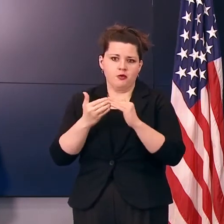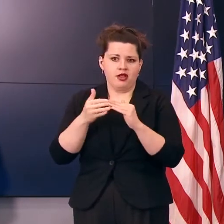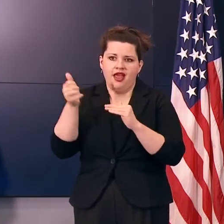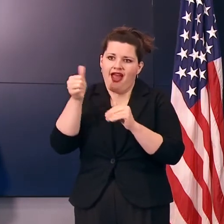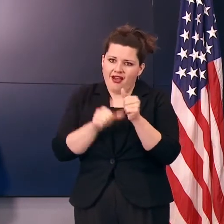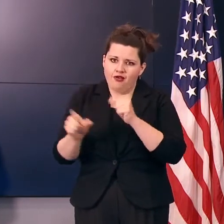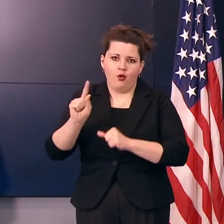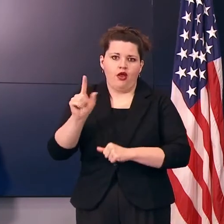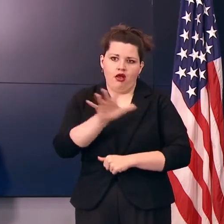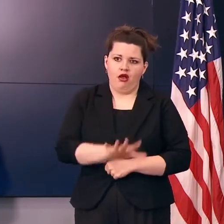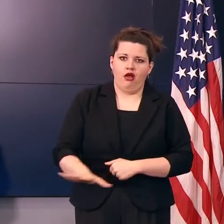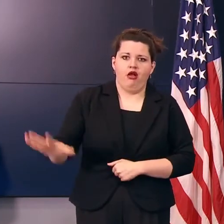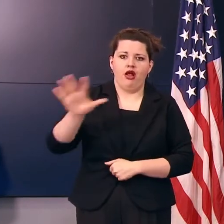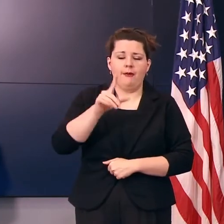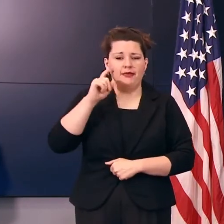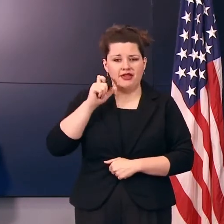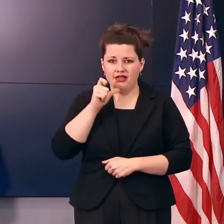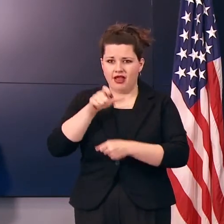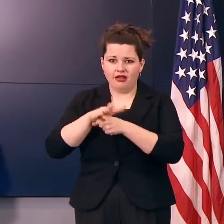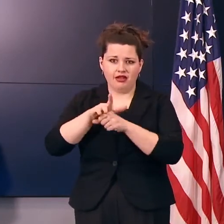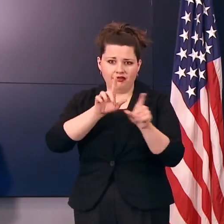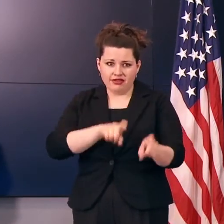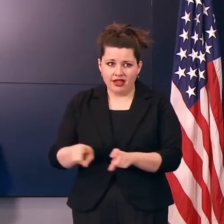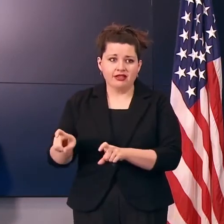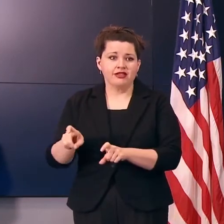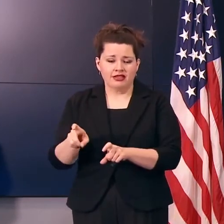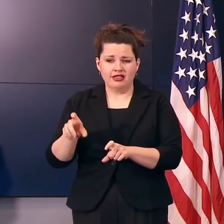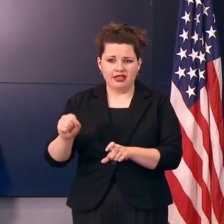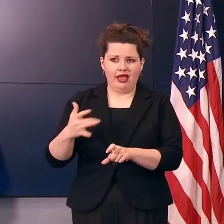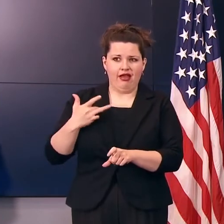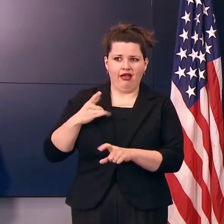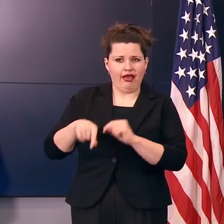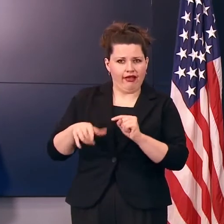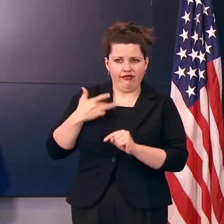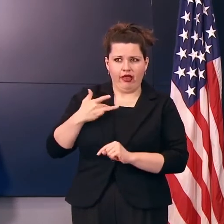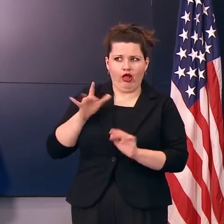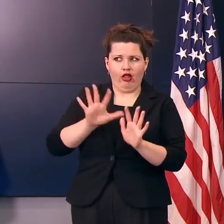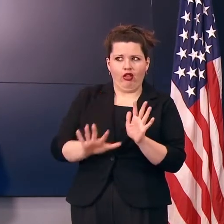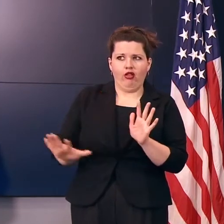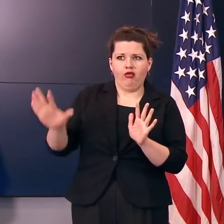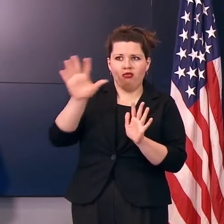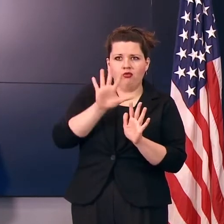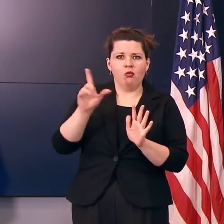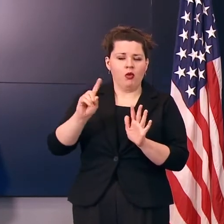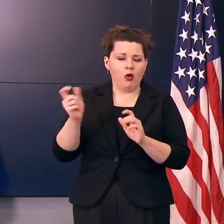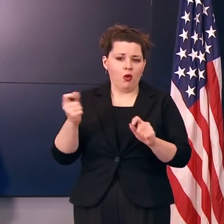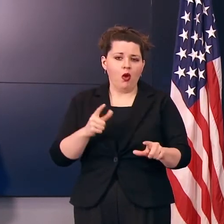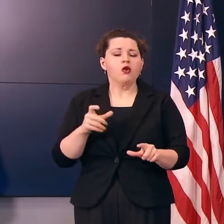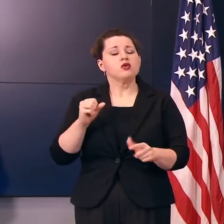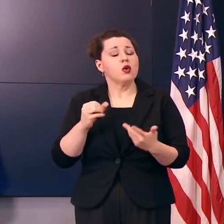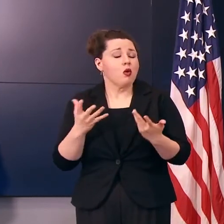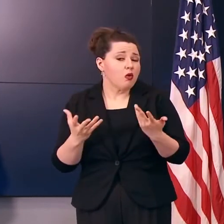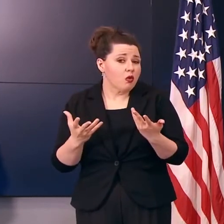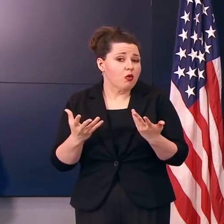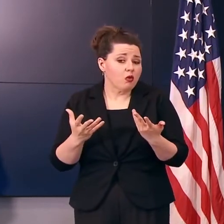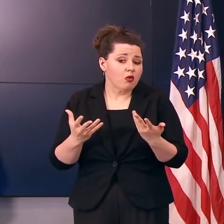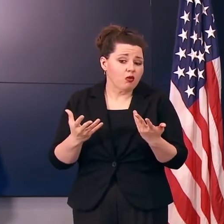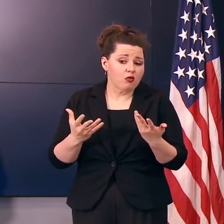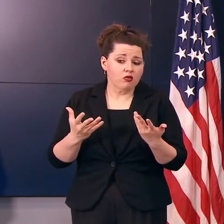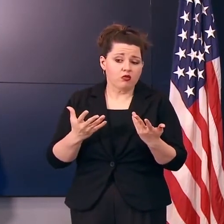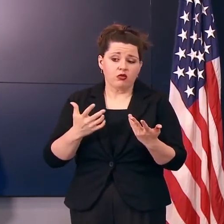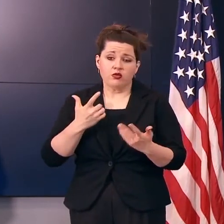since we don't have widespread testing, it's hard to get a whole sense, a whole picture of what virus activity looks like. So that said,